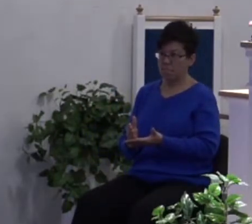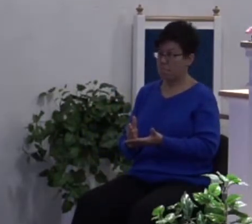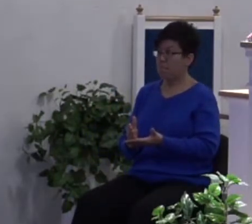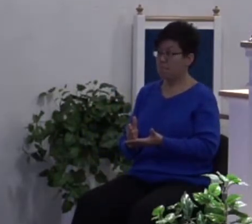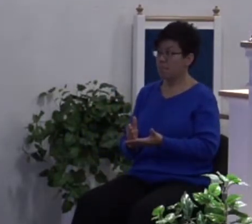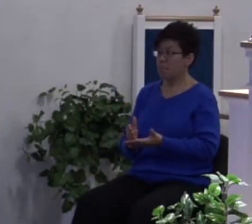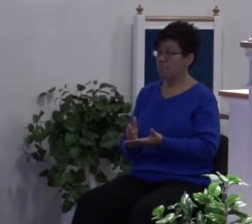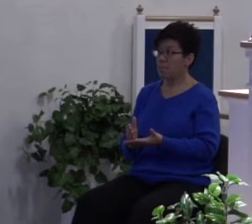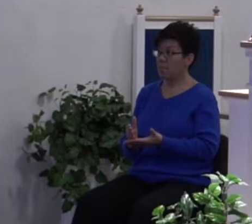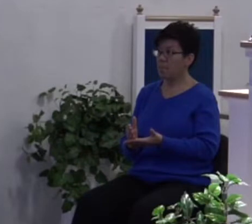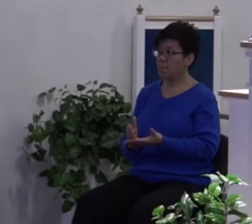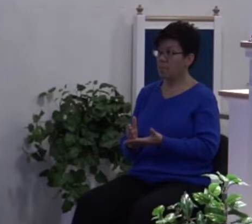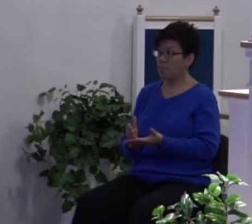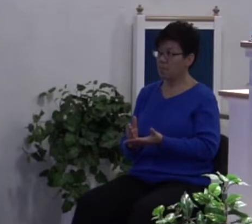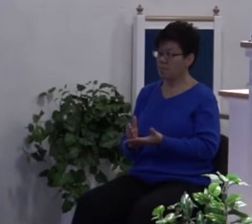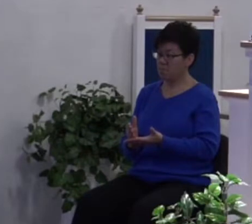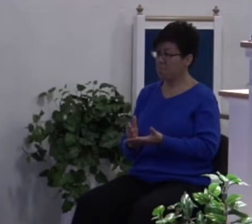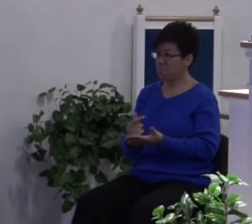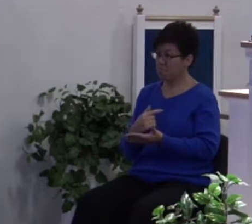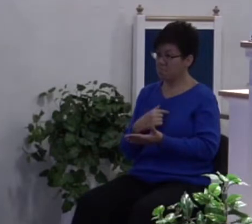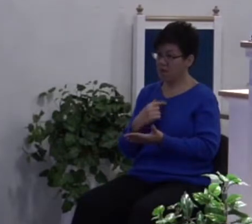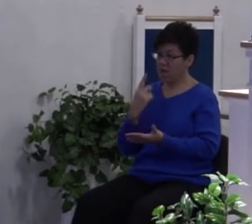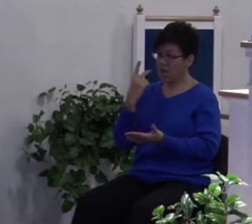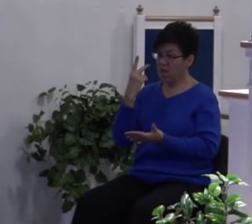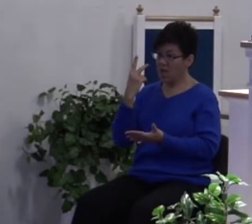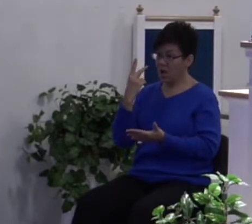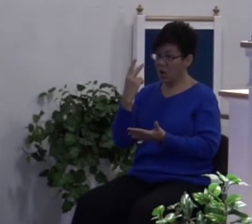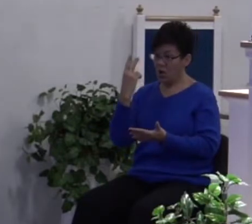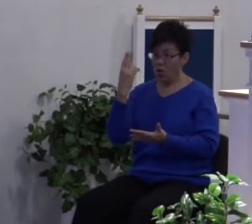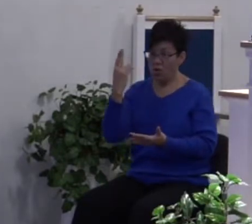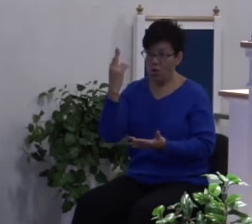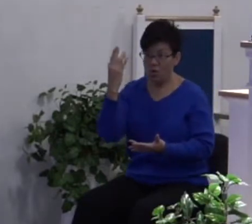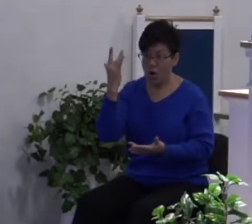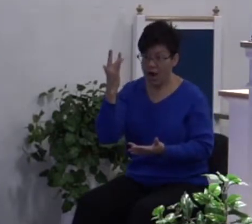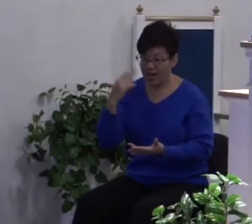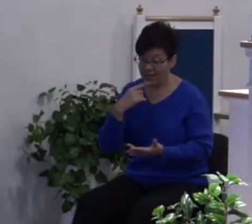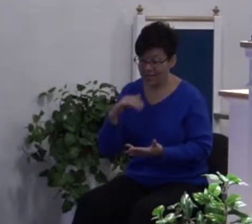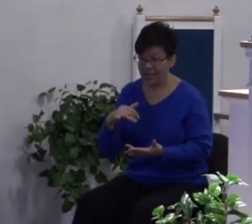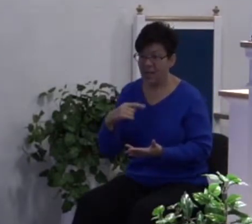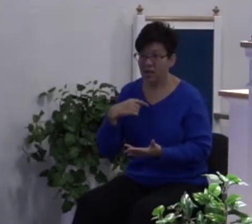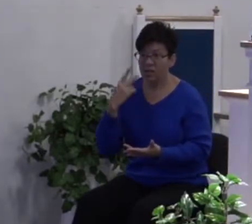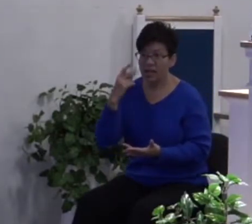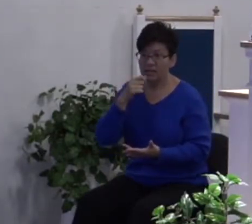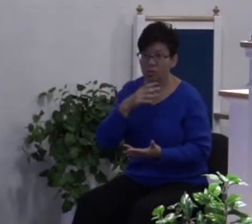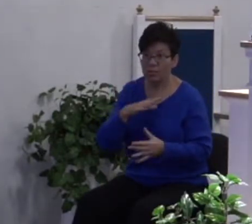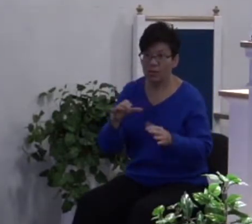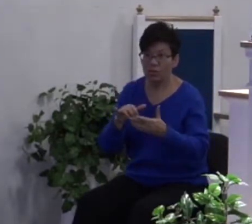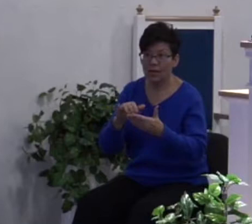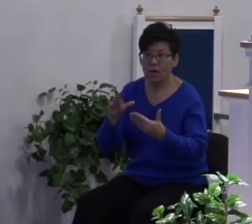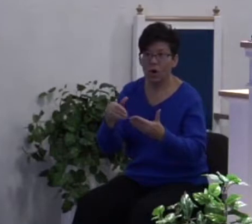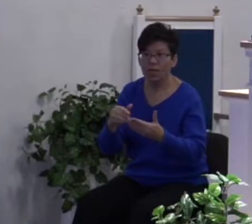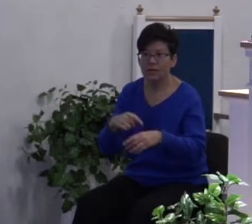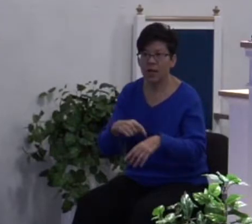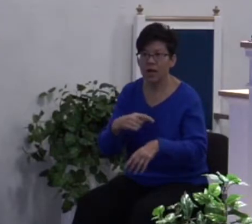Now I see the reason why I said that was because I see women do that all the time. Take a good whooping.